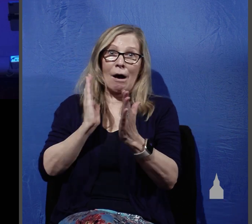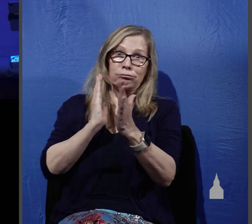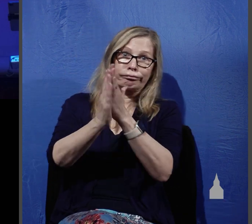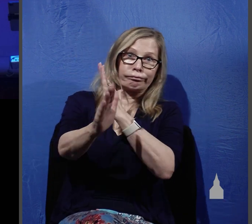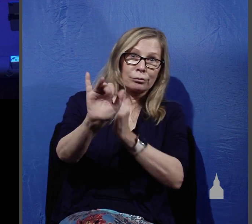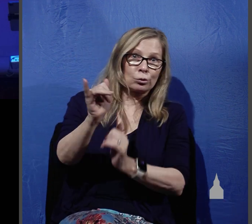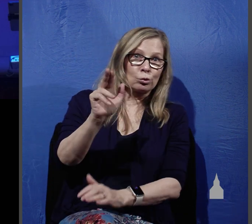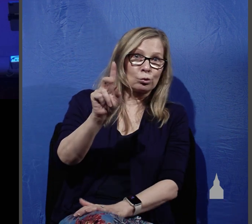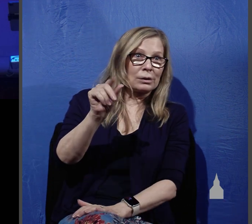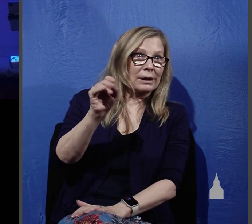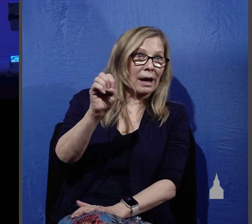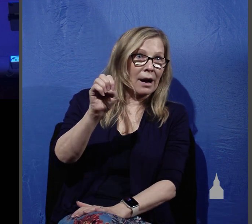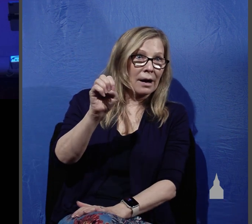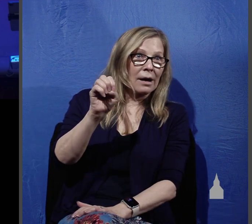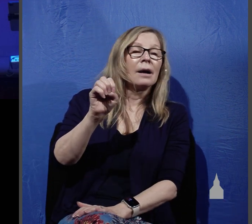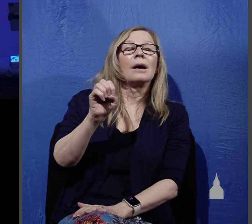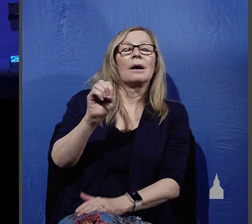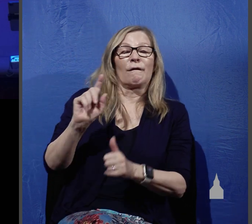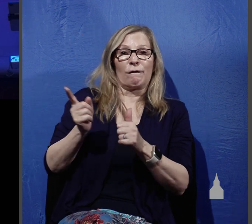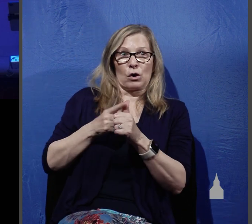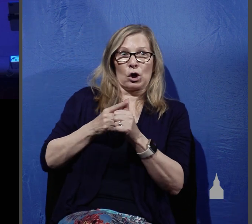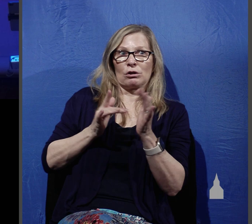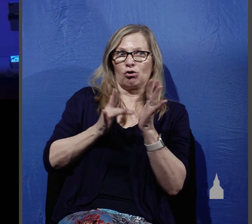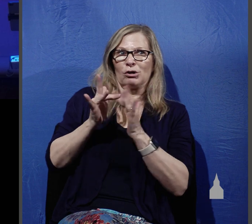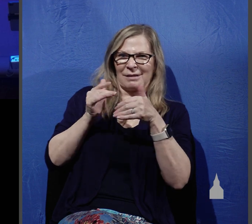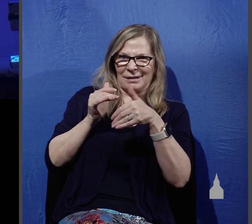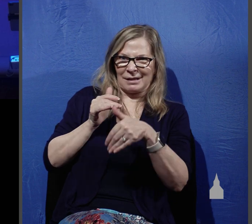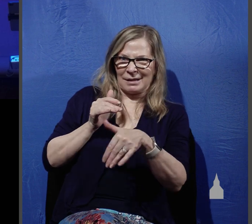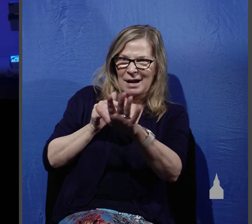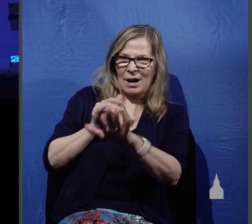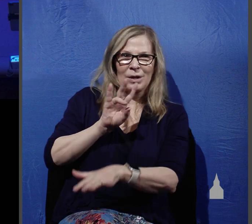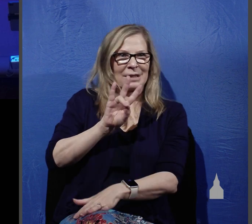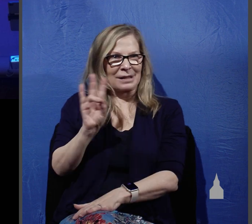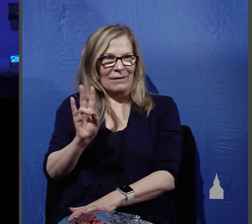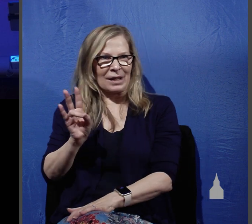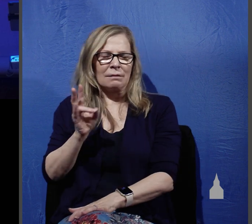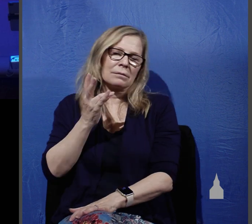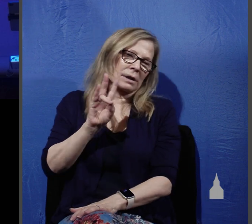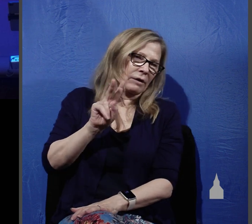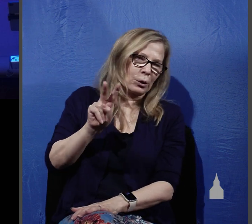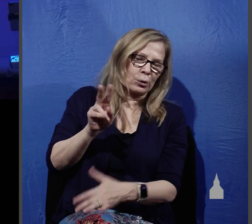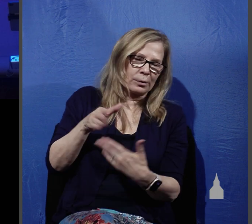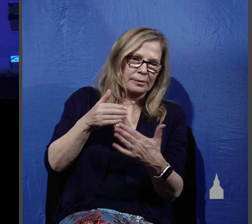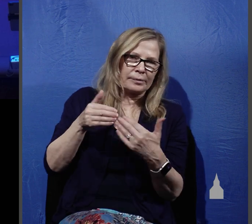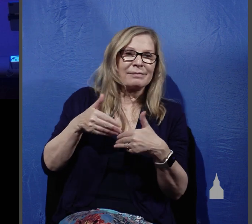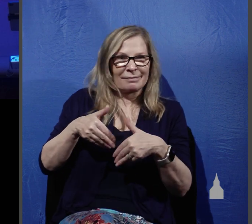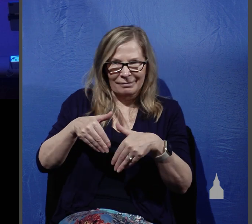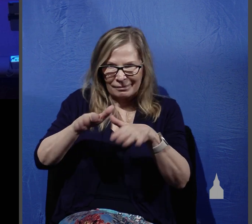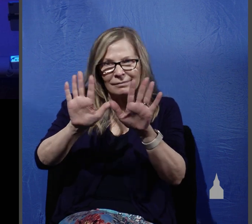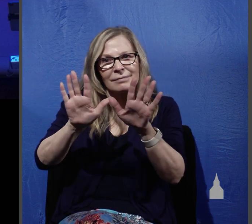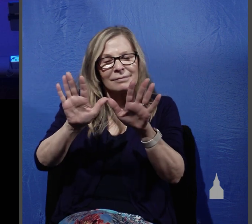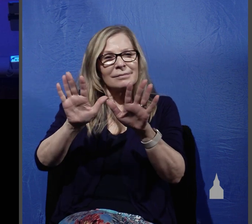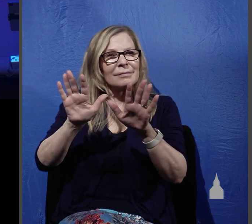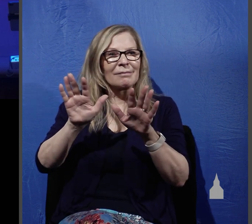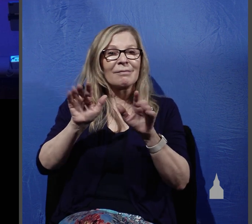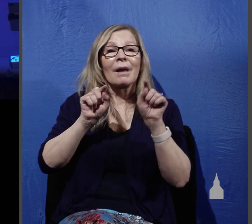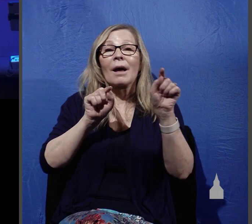sends out 70 or 72 of his followers into the towns and places that he was going to come. And he sent them out